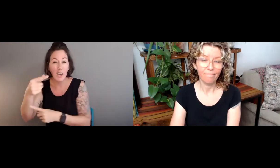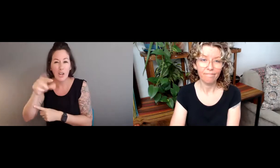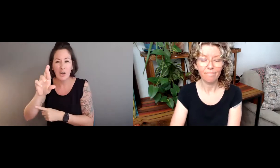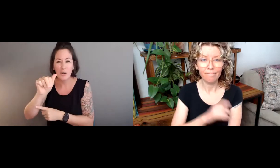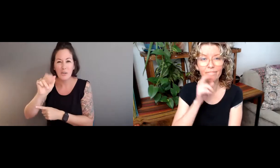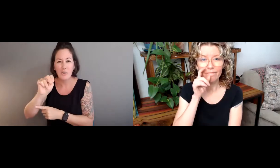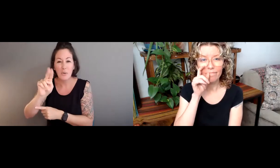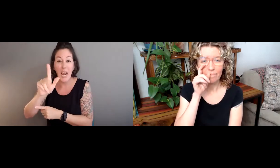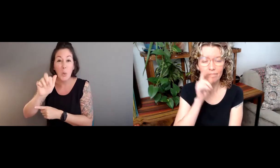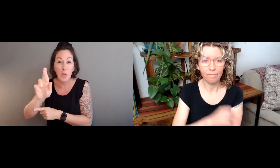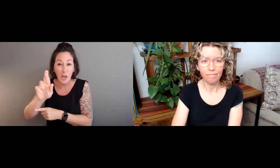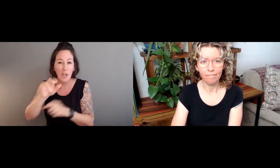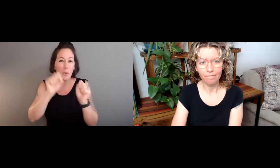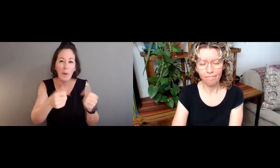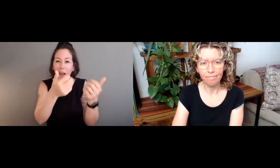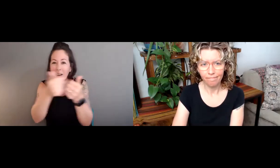clear file name.